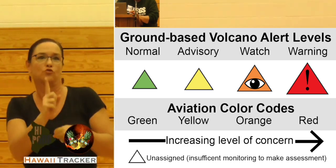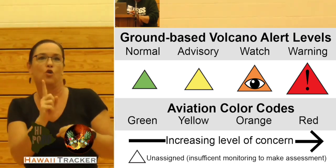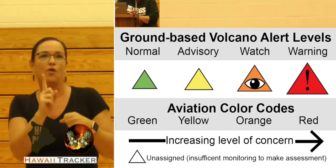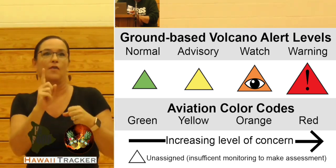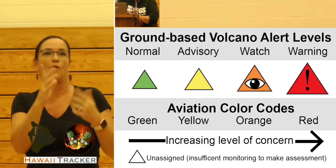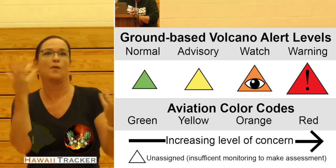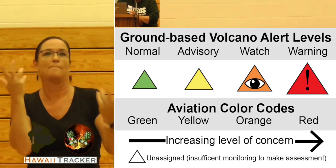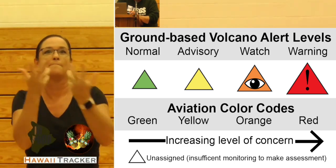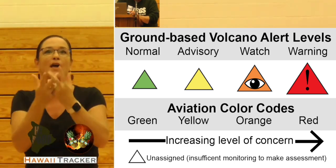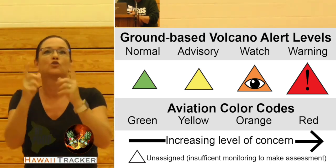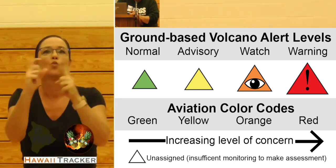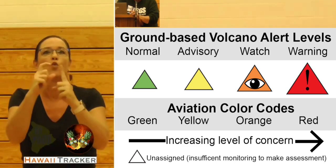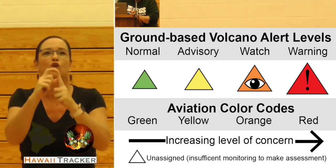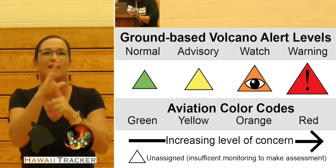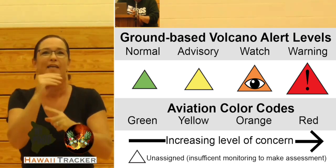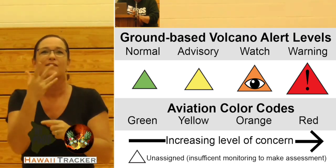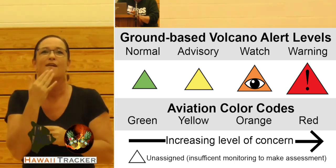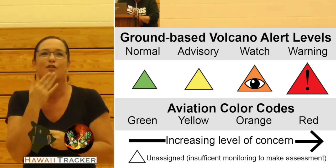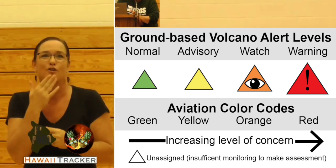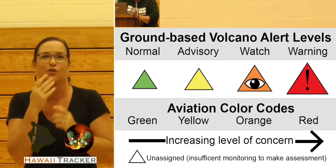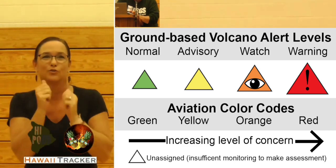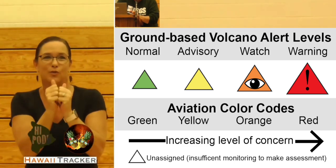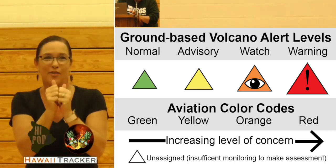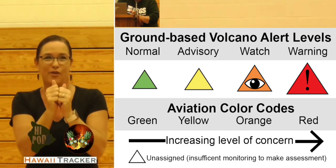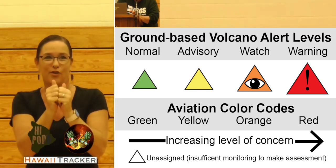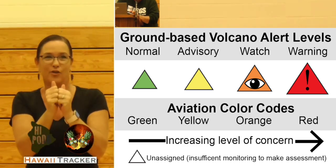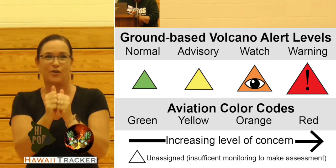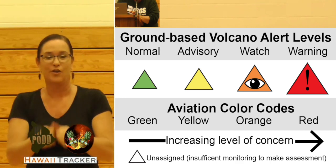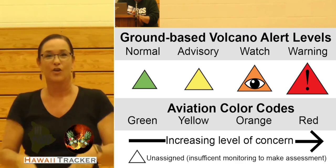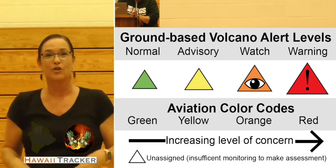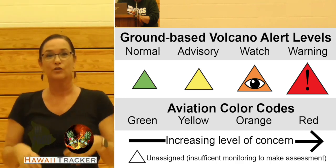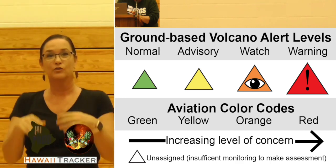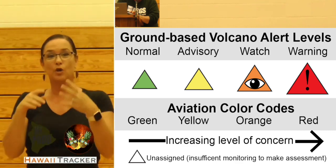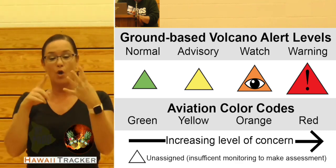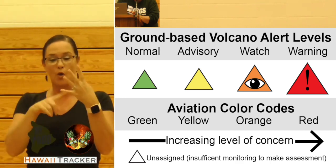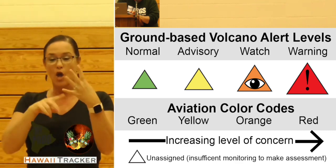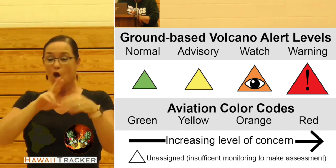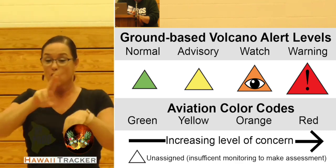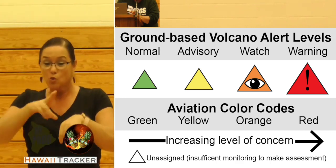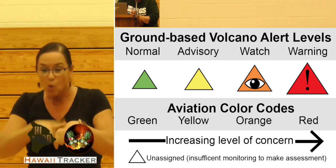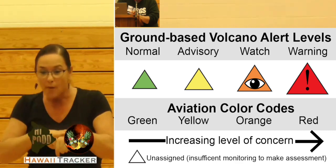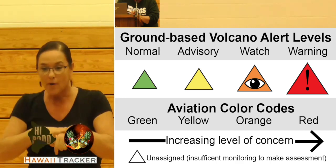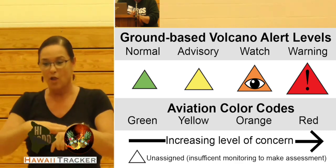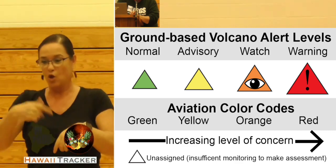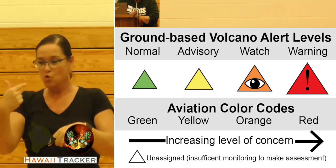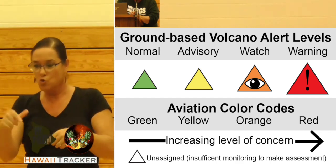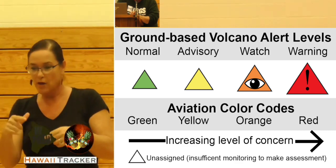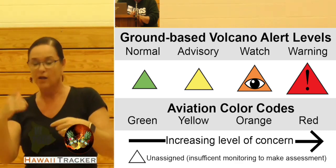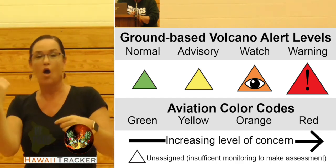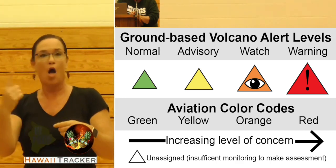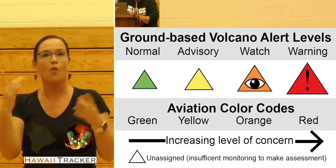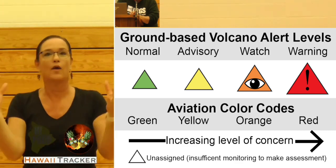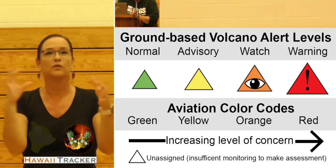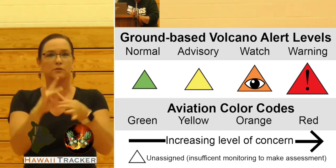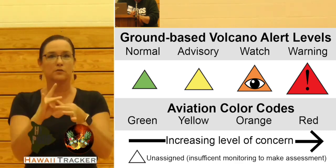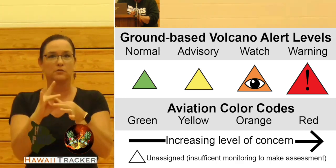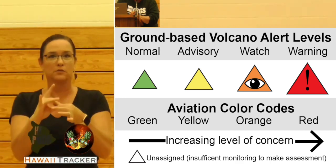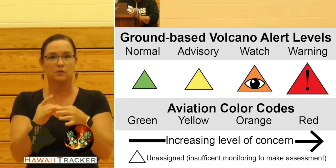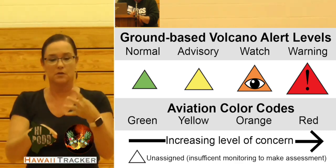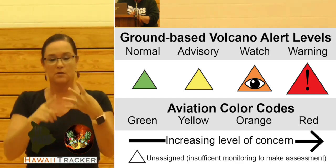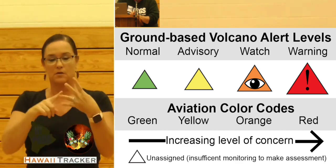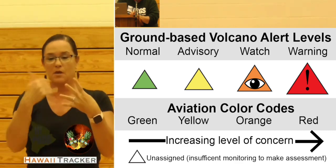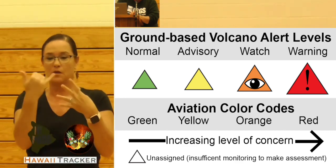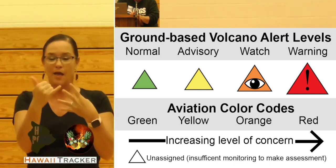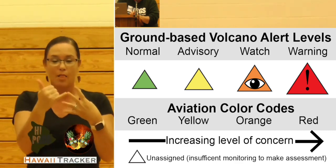words and the colors together, so normal and green will always stay together, we'll never decouple them, we'll never decouple yellow from advisory,